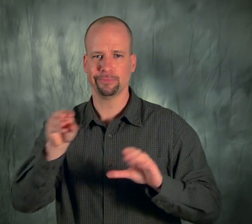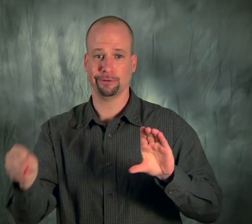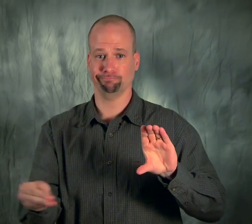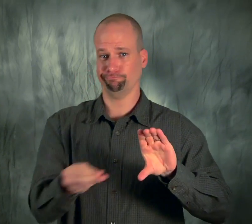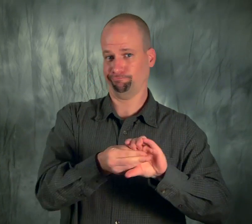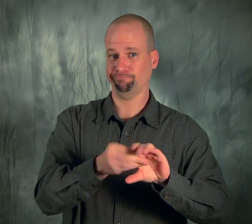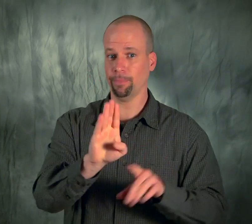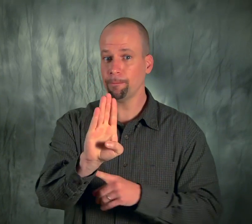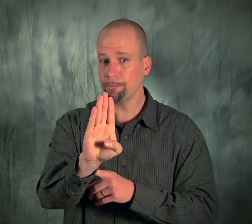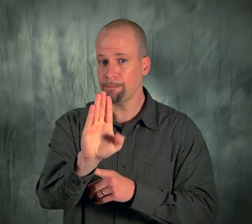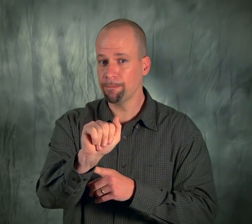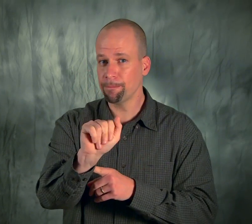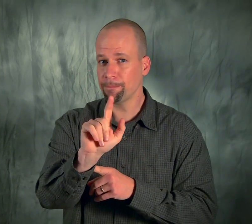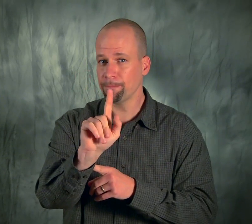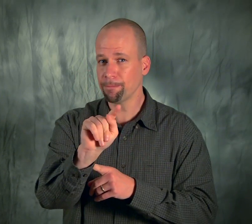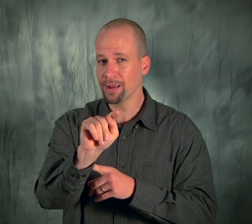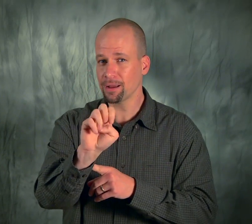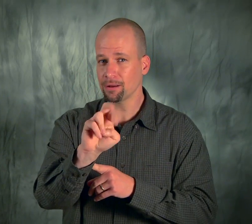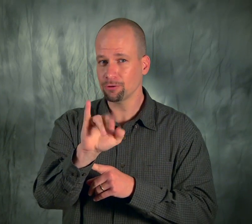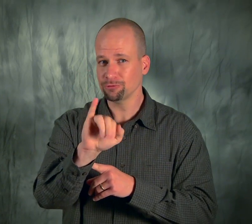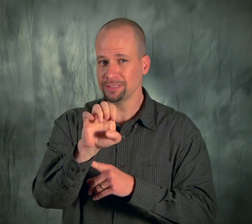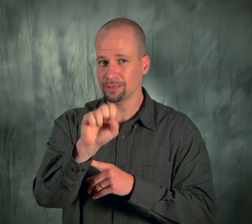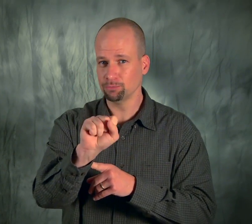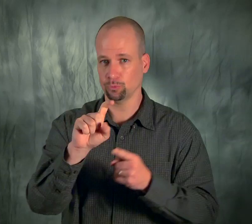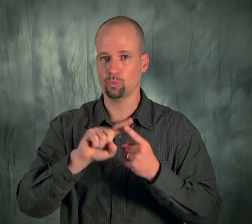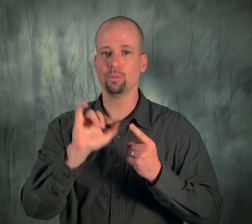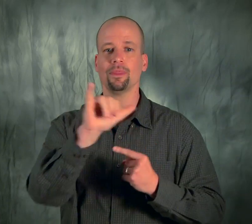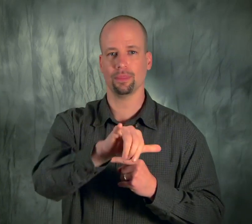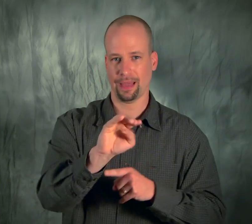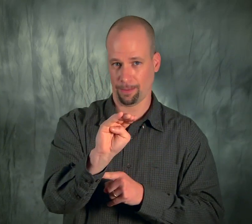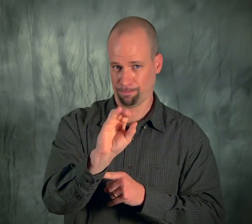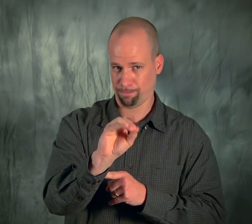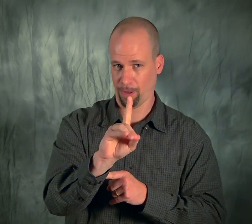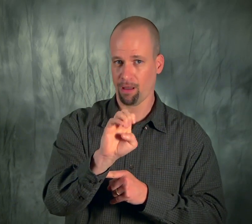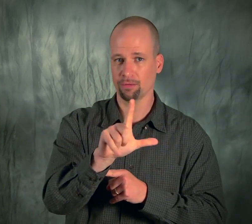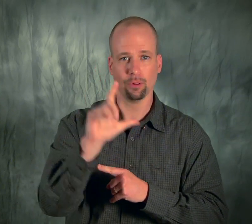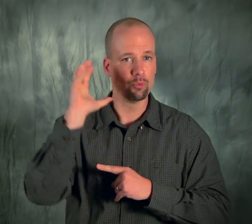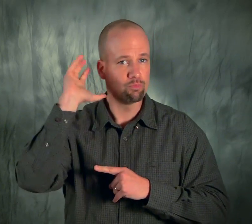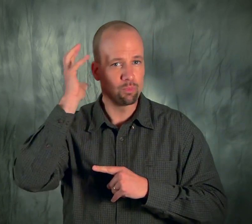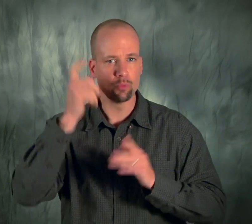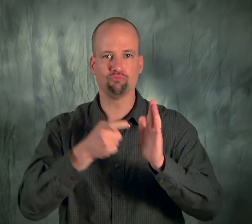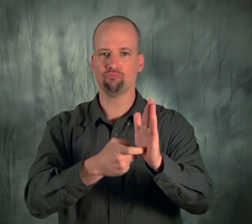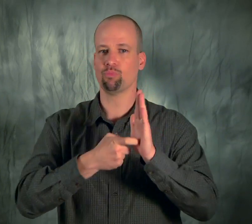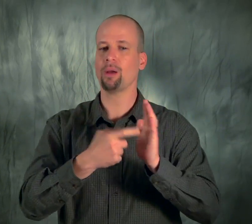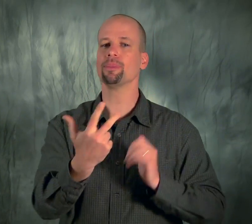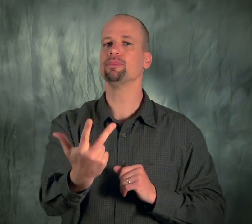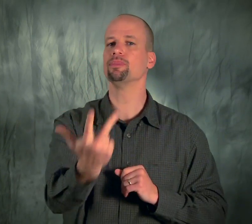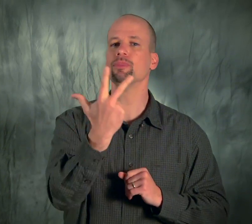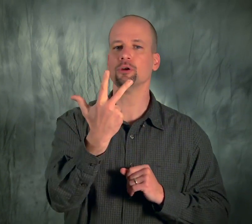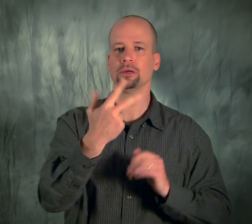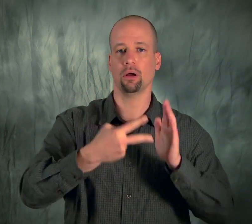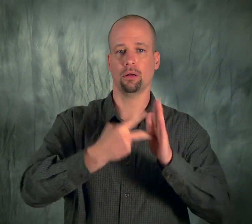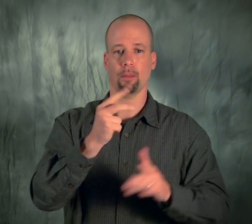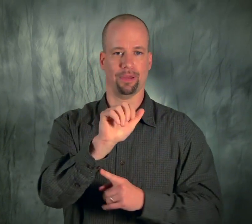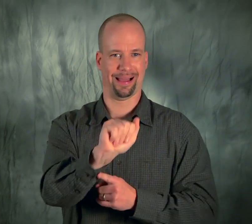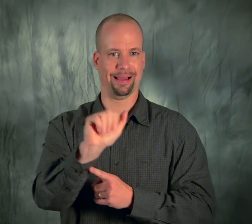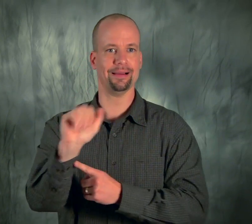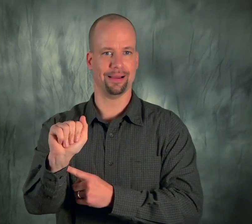First, you will want to make sure you put in the batteries. This model weather radio requires three